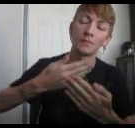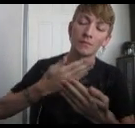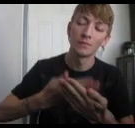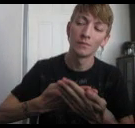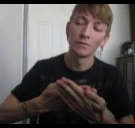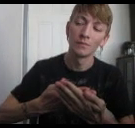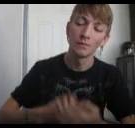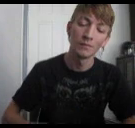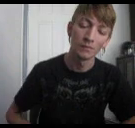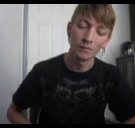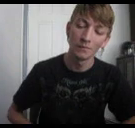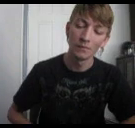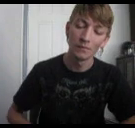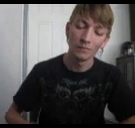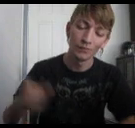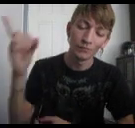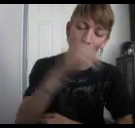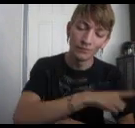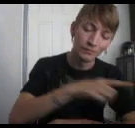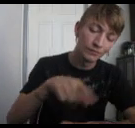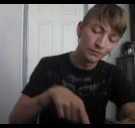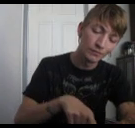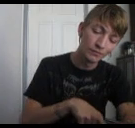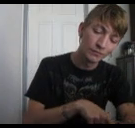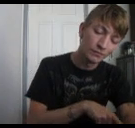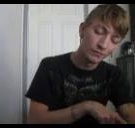whole day long